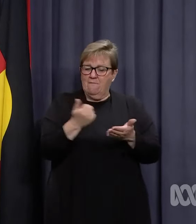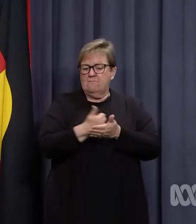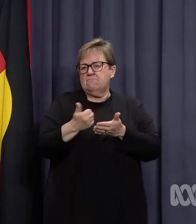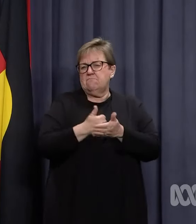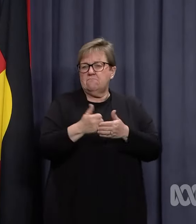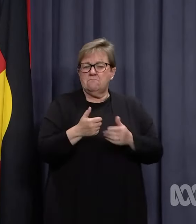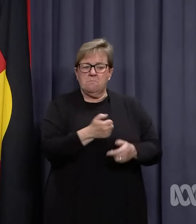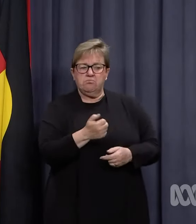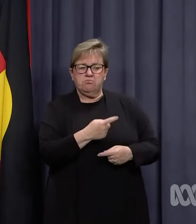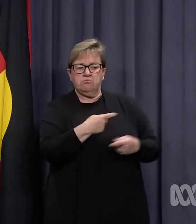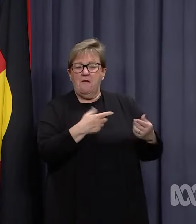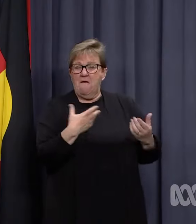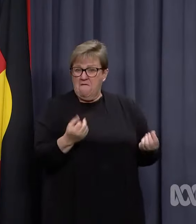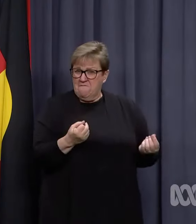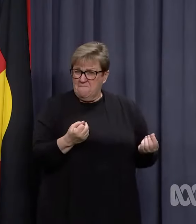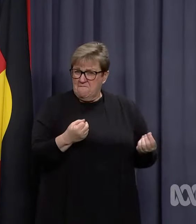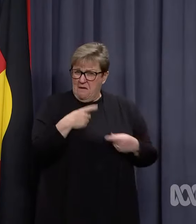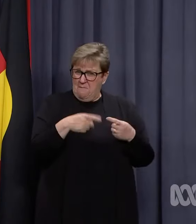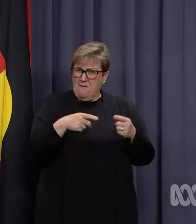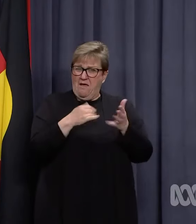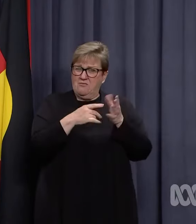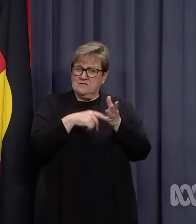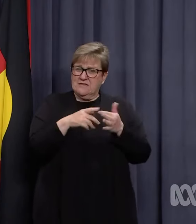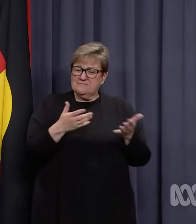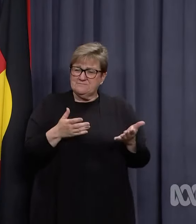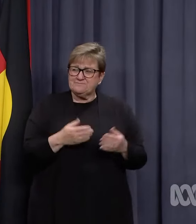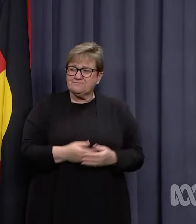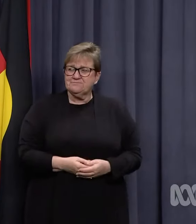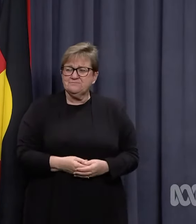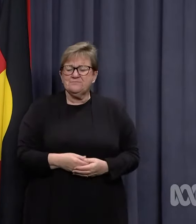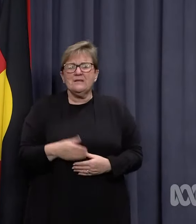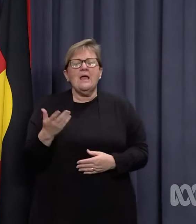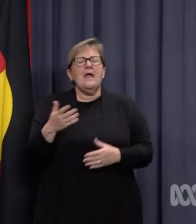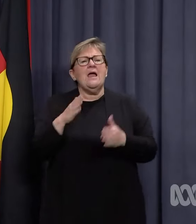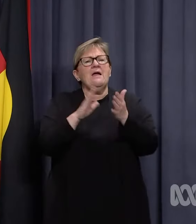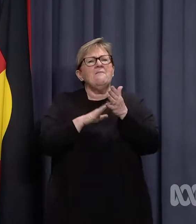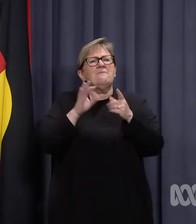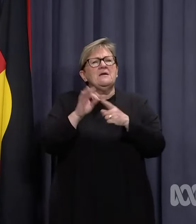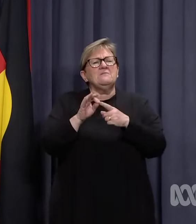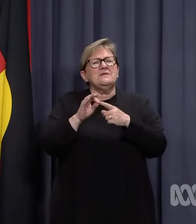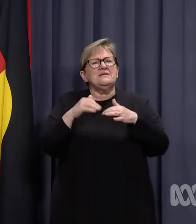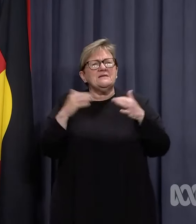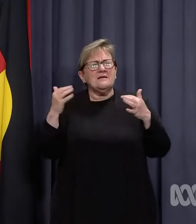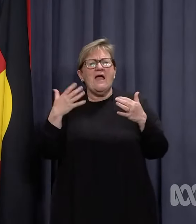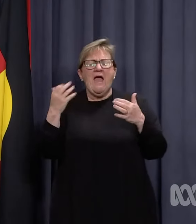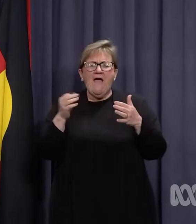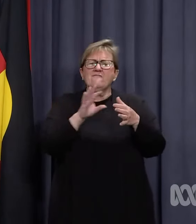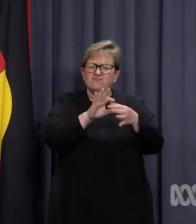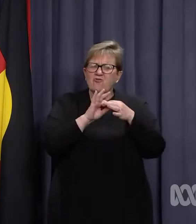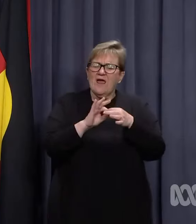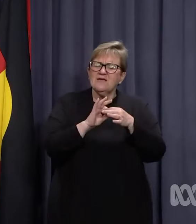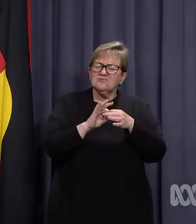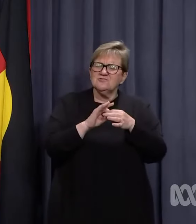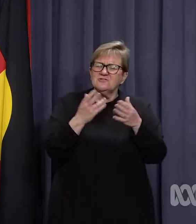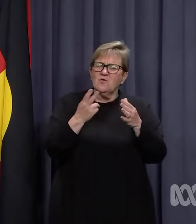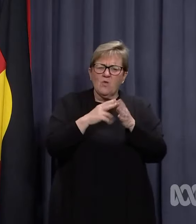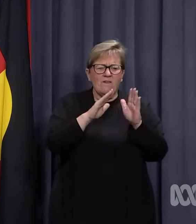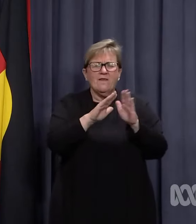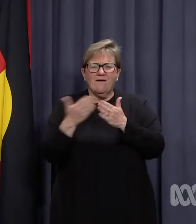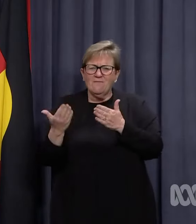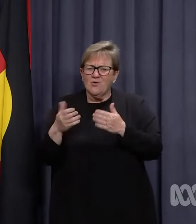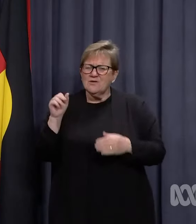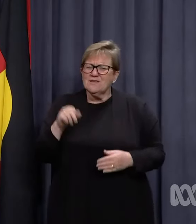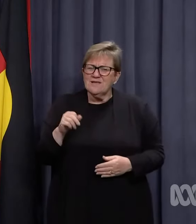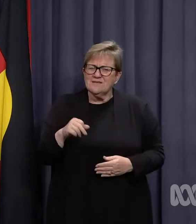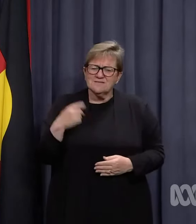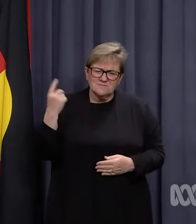regularly text one another about affairs of state? Members of Parliament, Members of Cabinet have to have relationships across the community